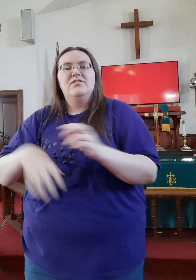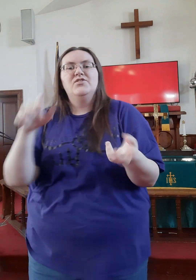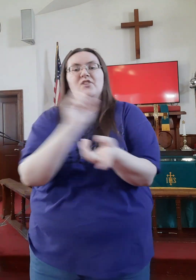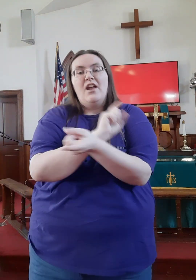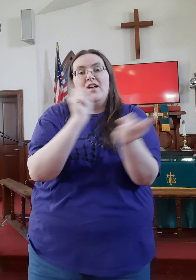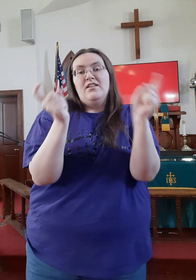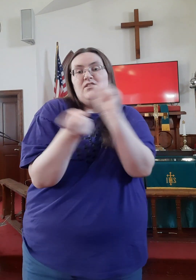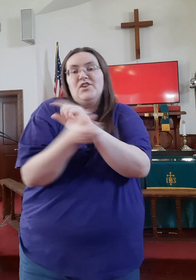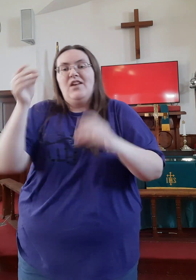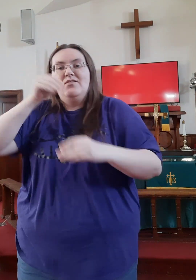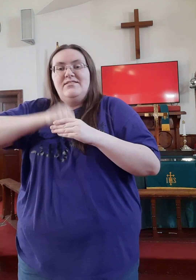inside